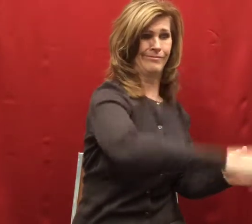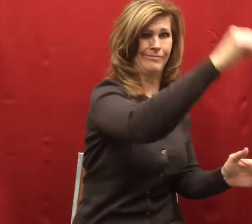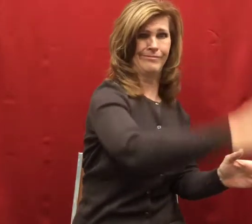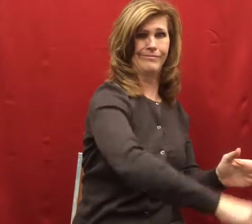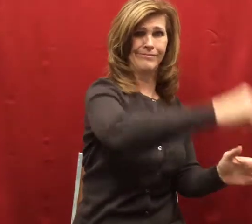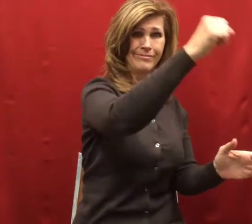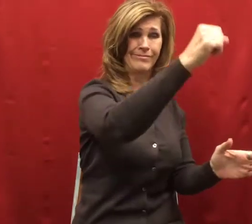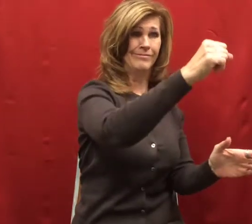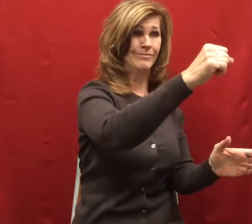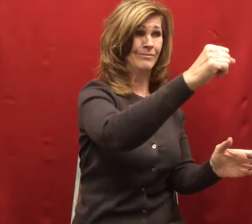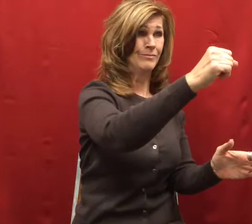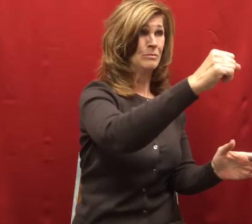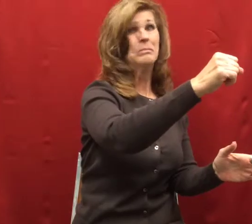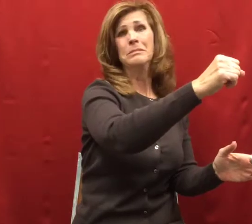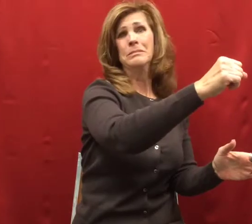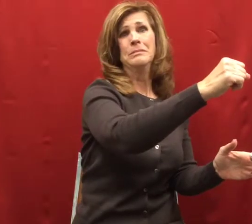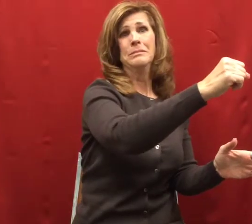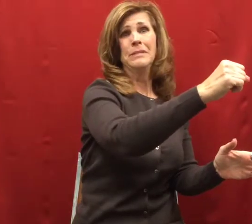The cat seemed very cross.